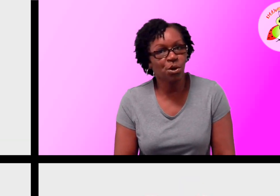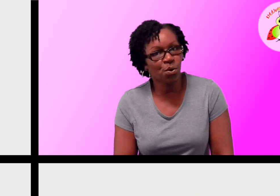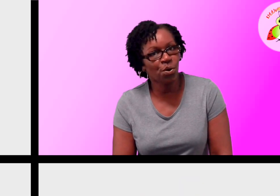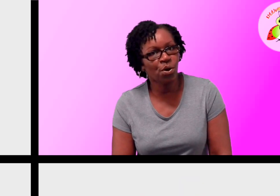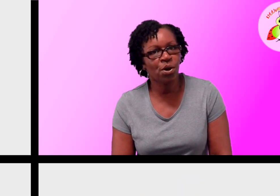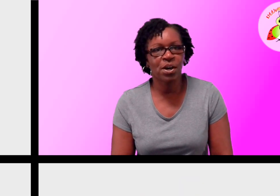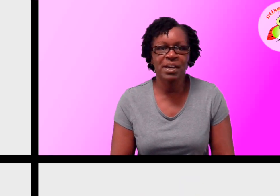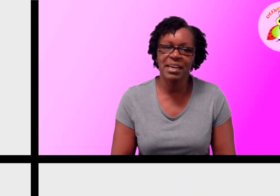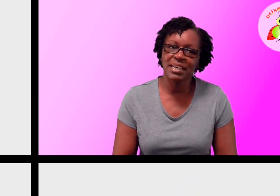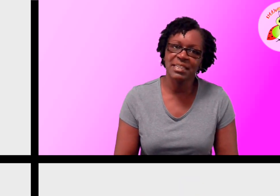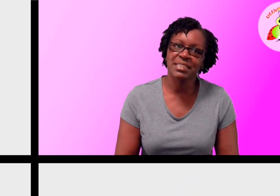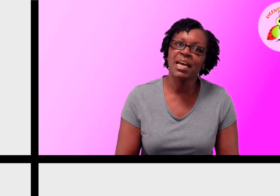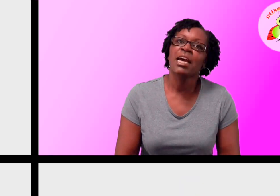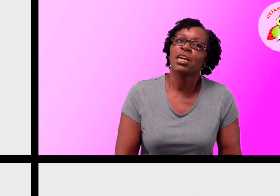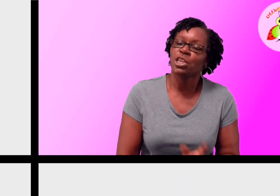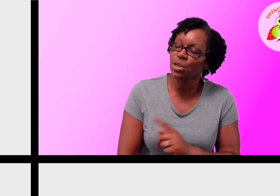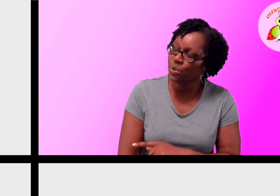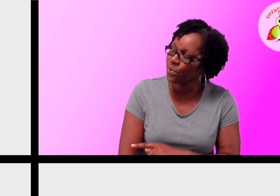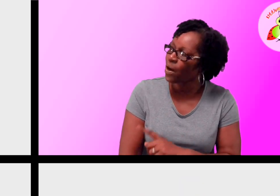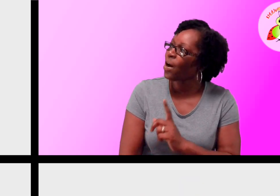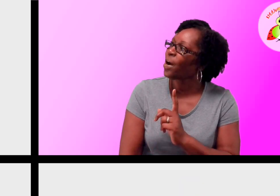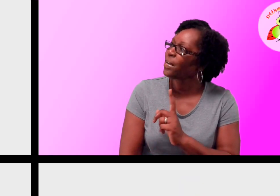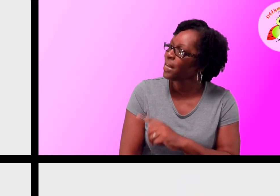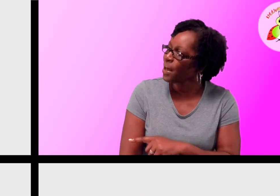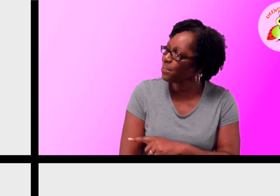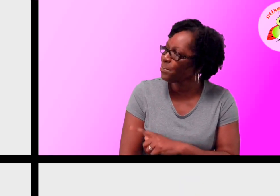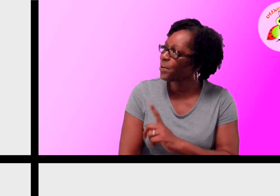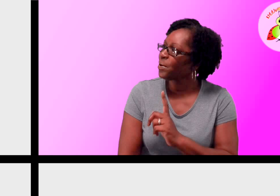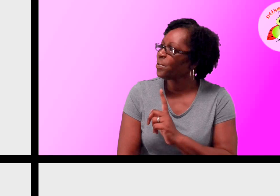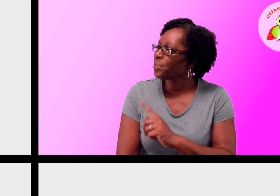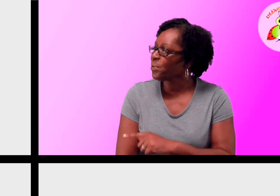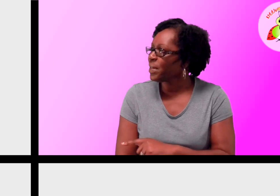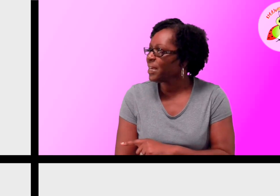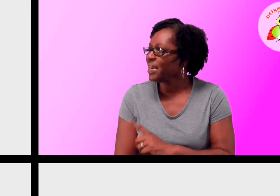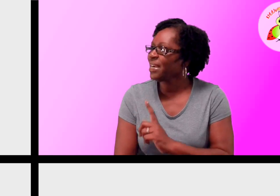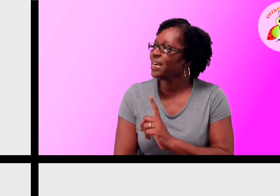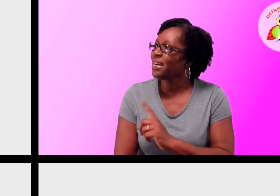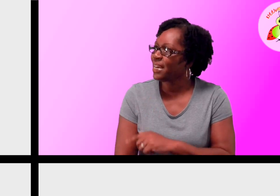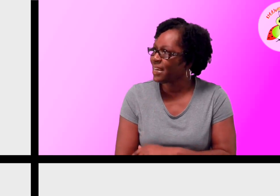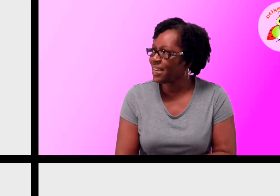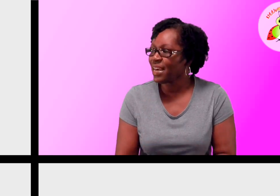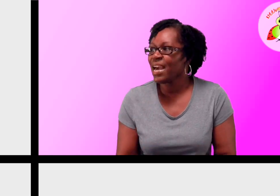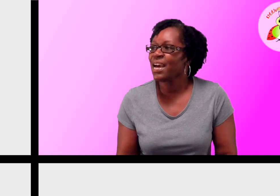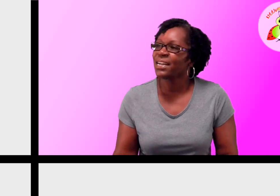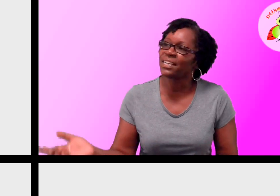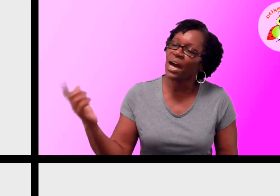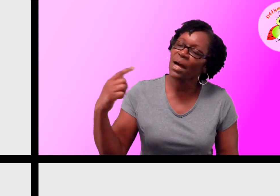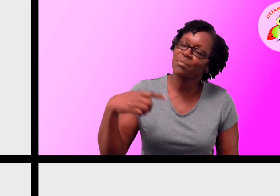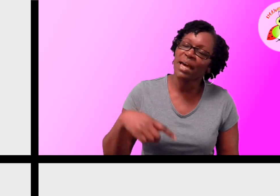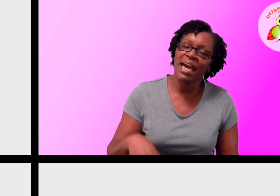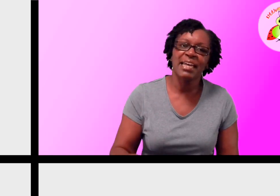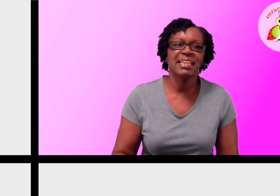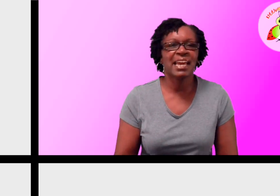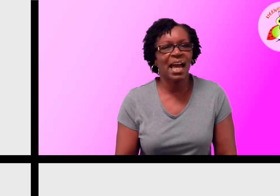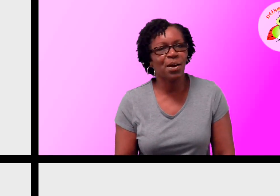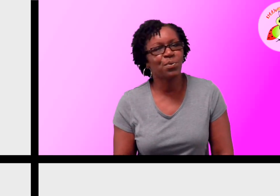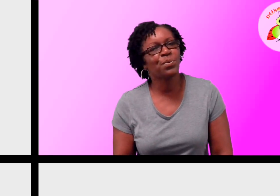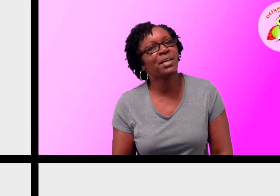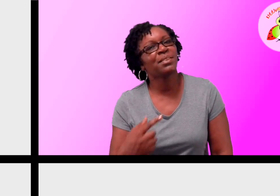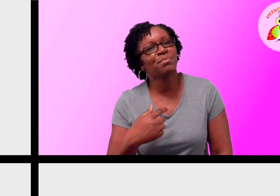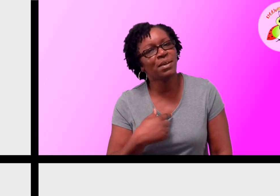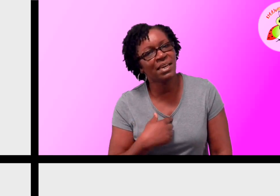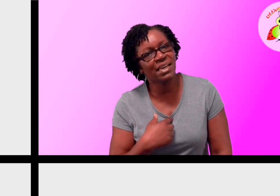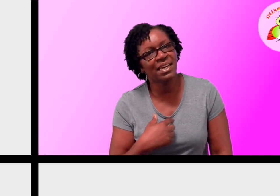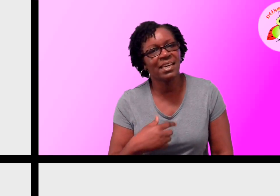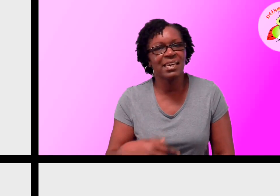three toys. You are number three, come and count